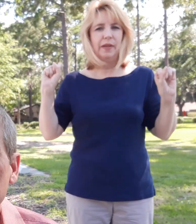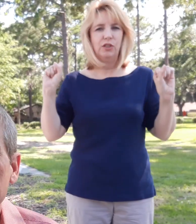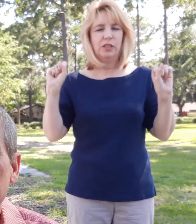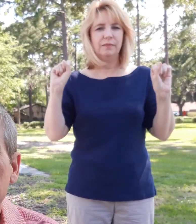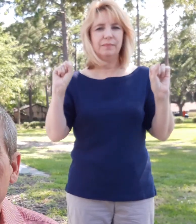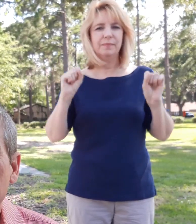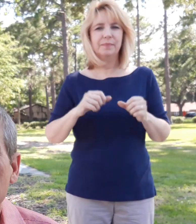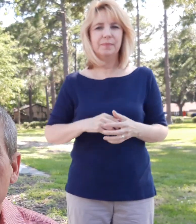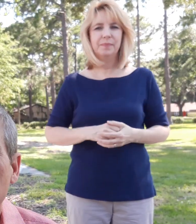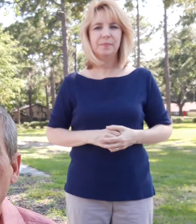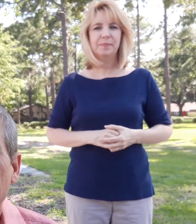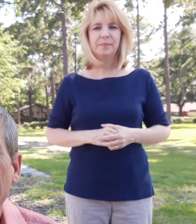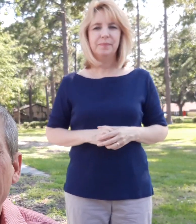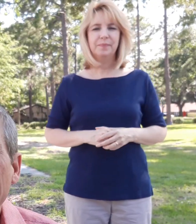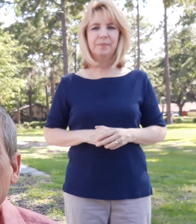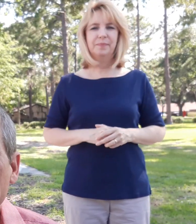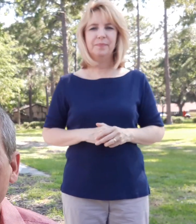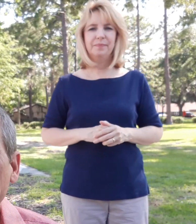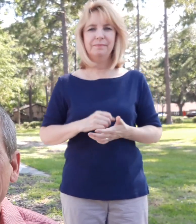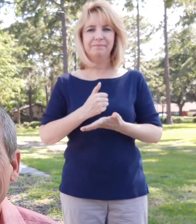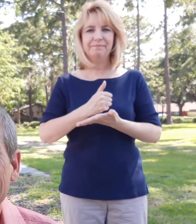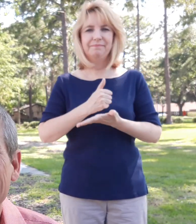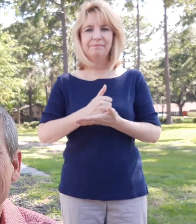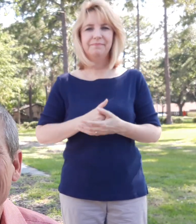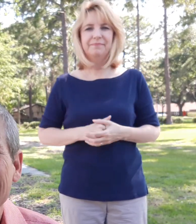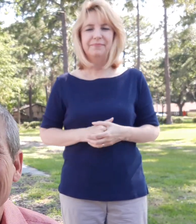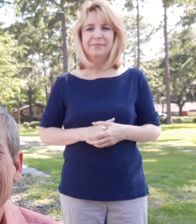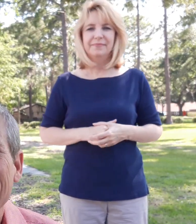Amen.